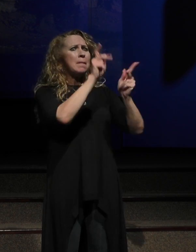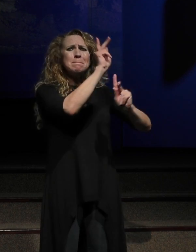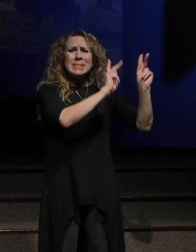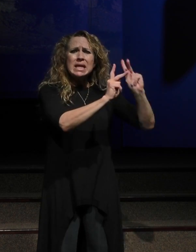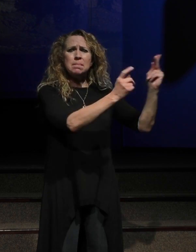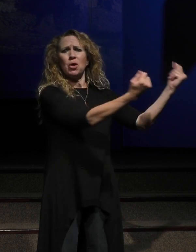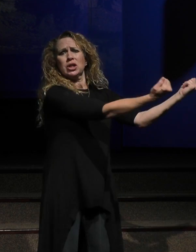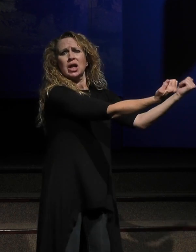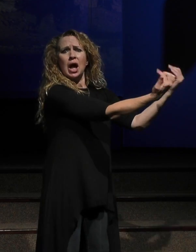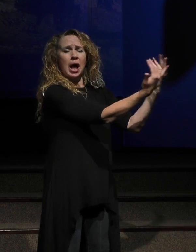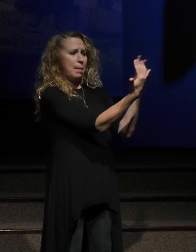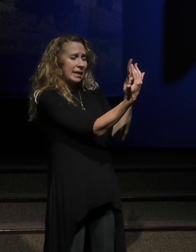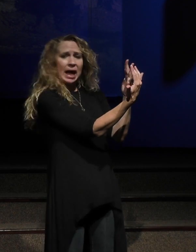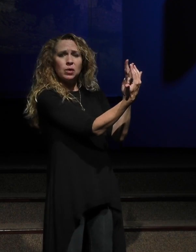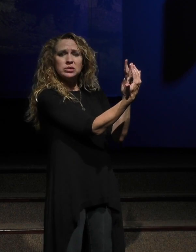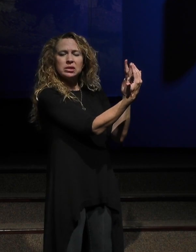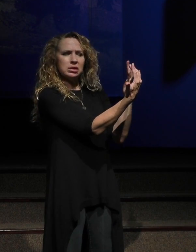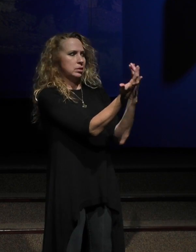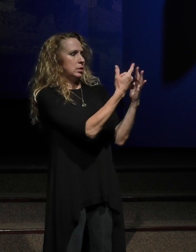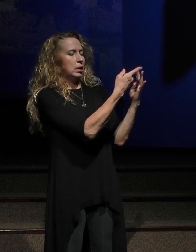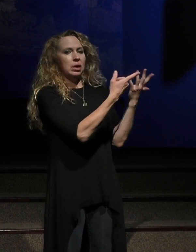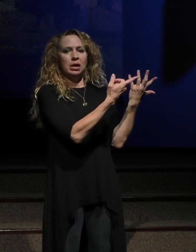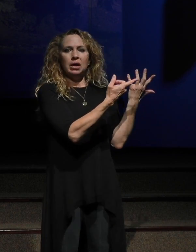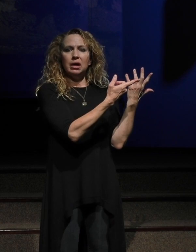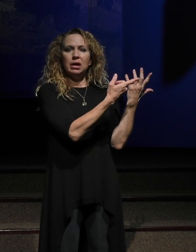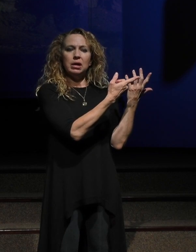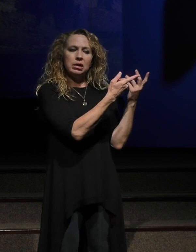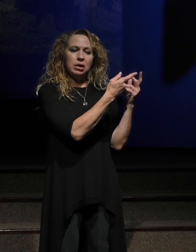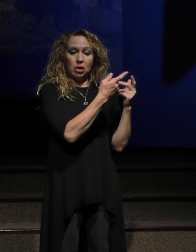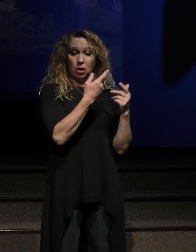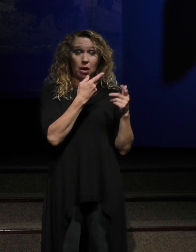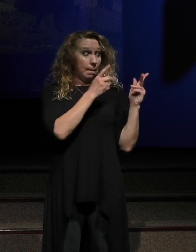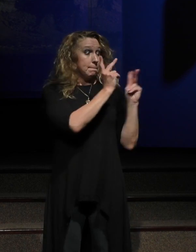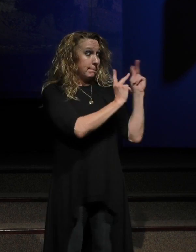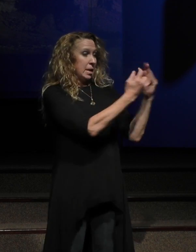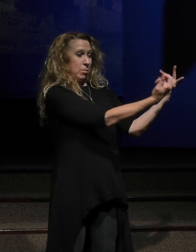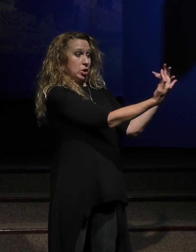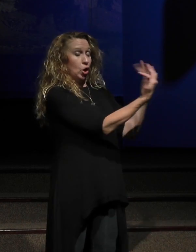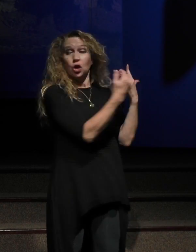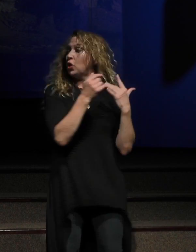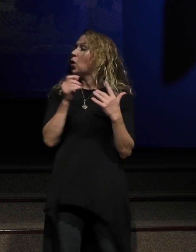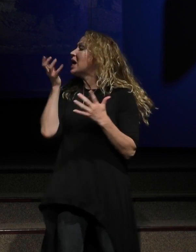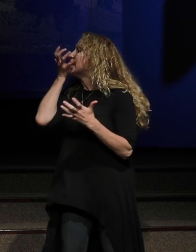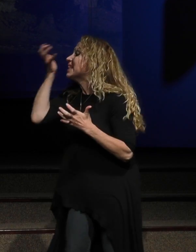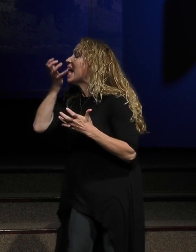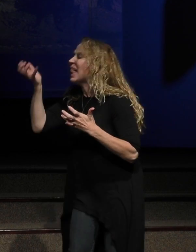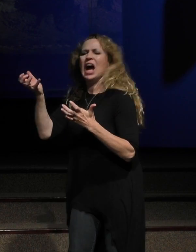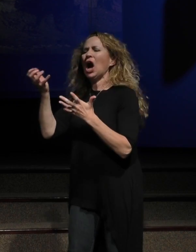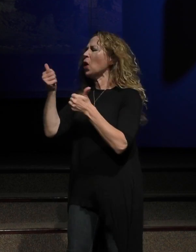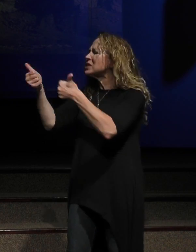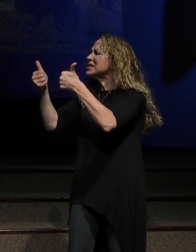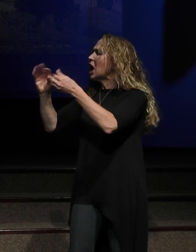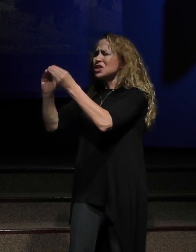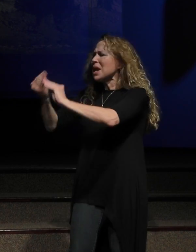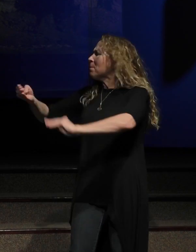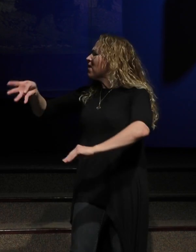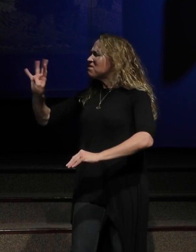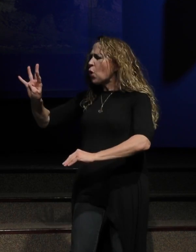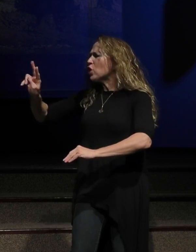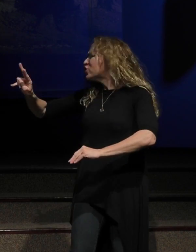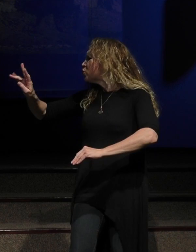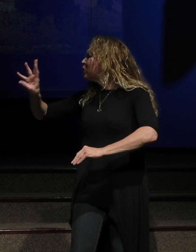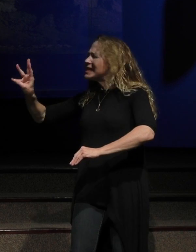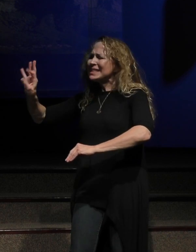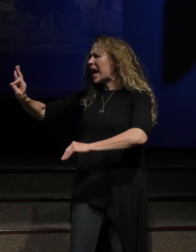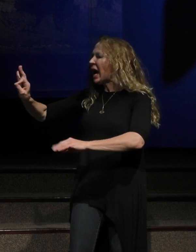I saw the, as the people stood on the curbs, they would yell out, they would go, hey, number four, two, six, nine,